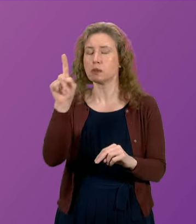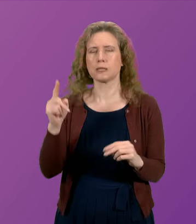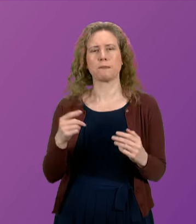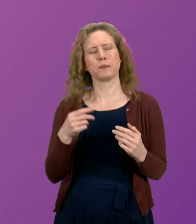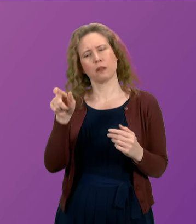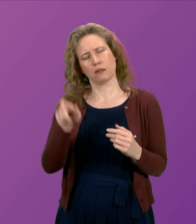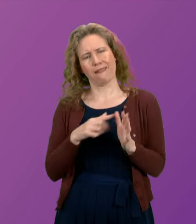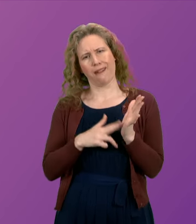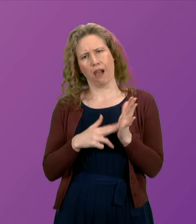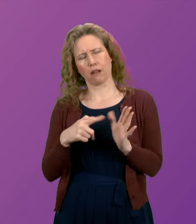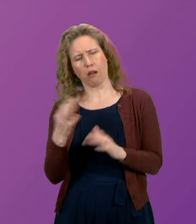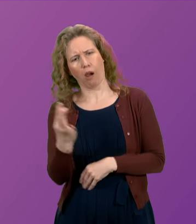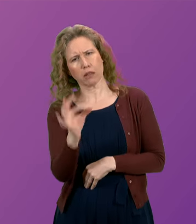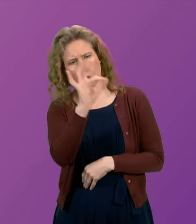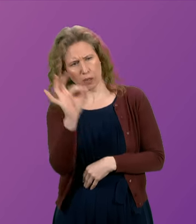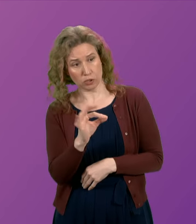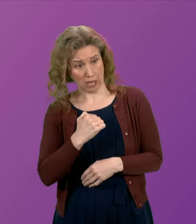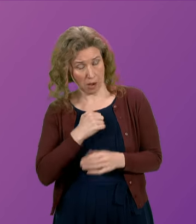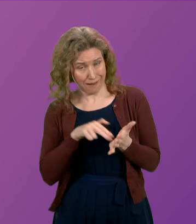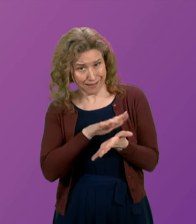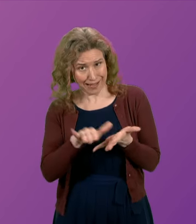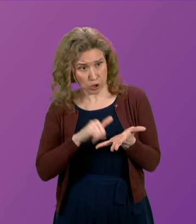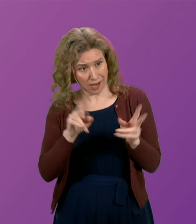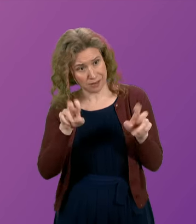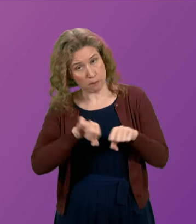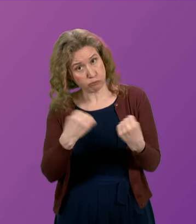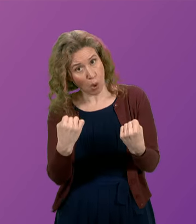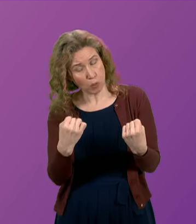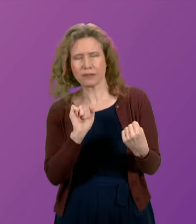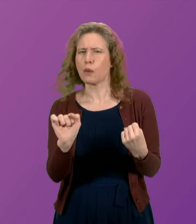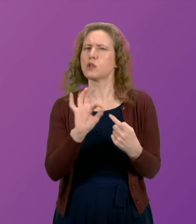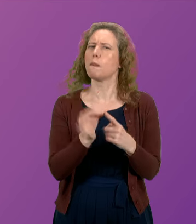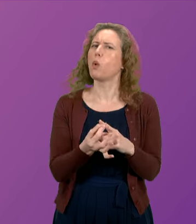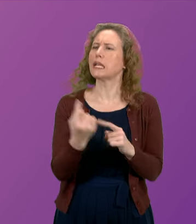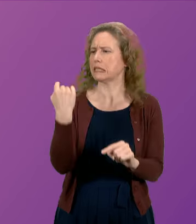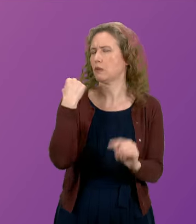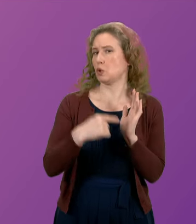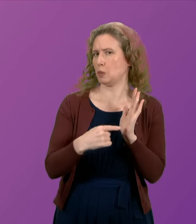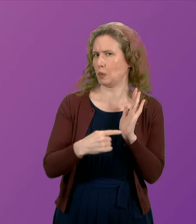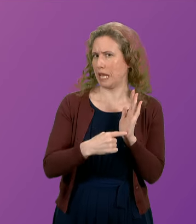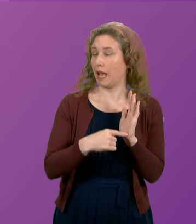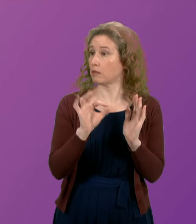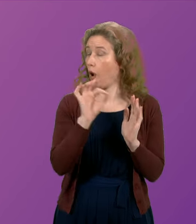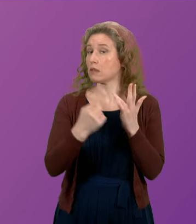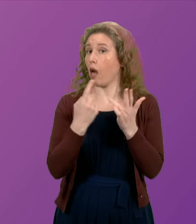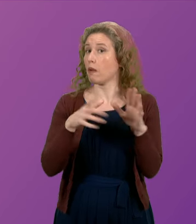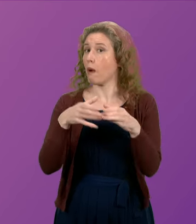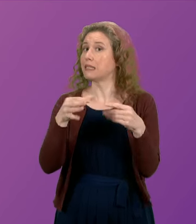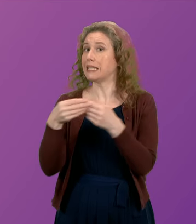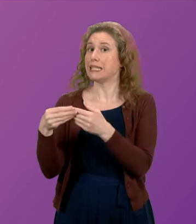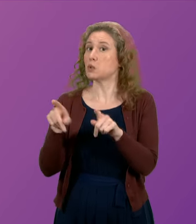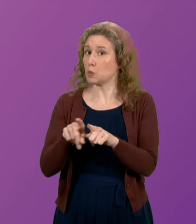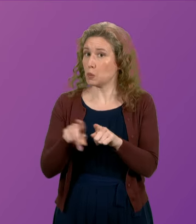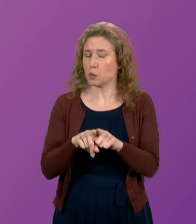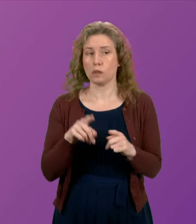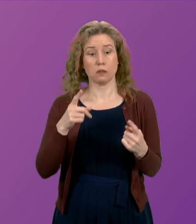asks the question, is our NHS broken? That's the point she put to the First Minister and other party leaders, and that's the concern